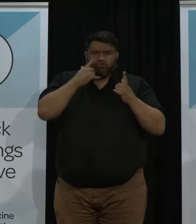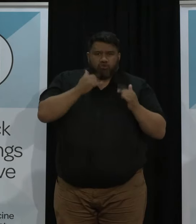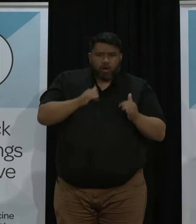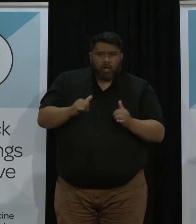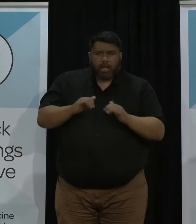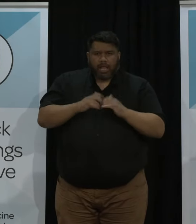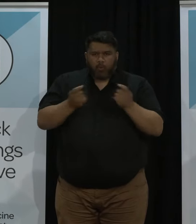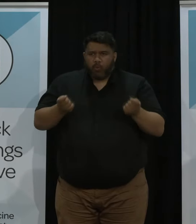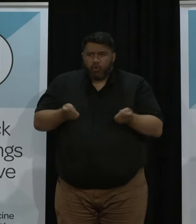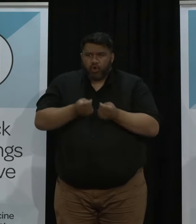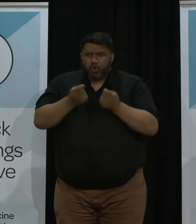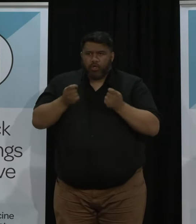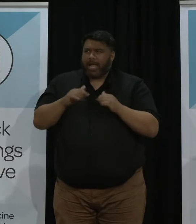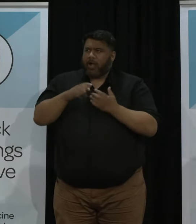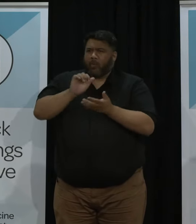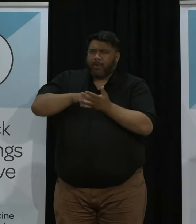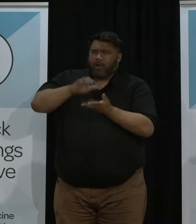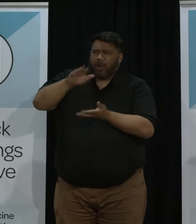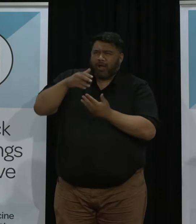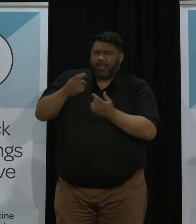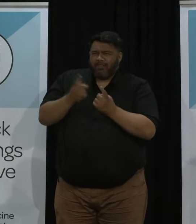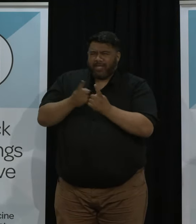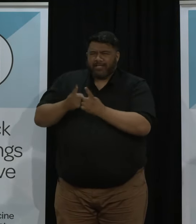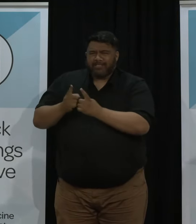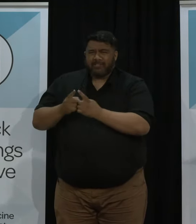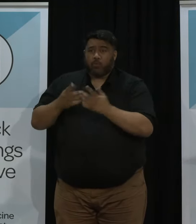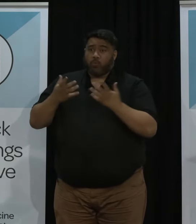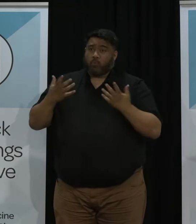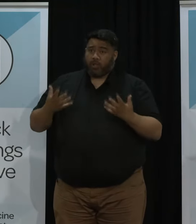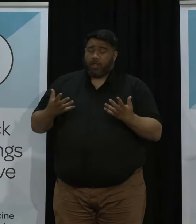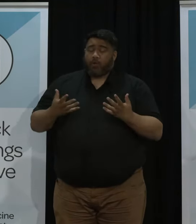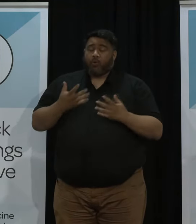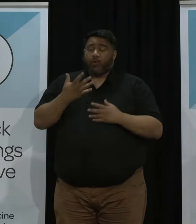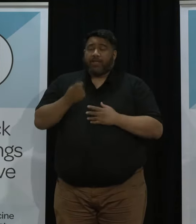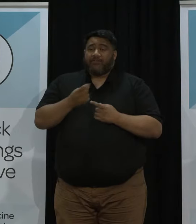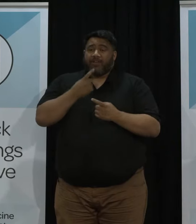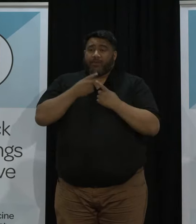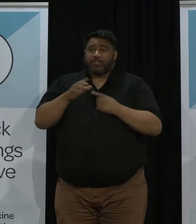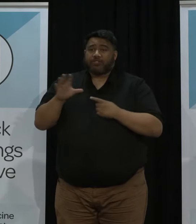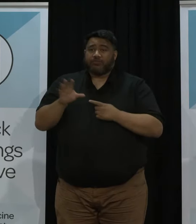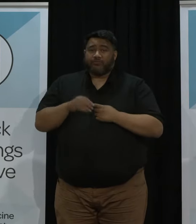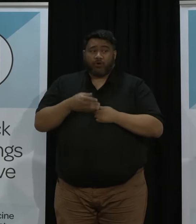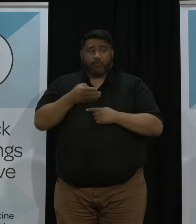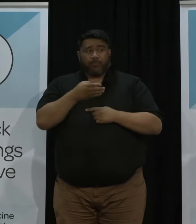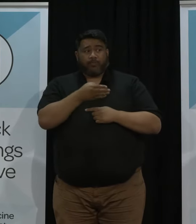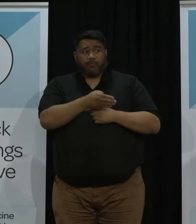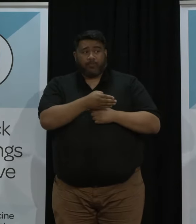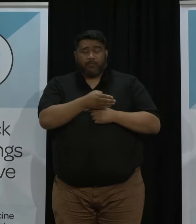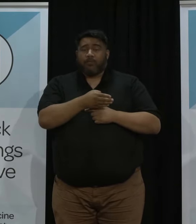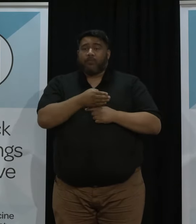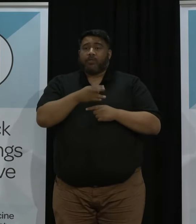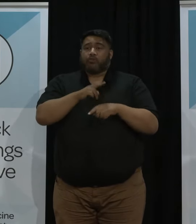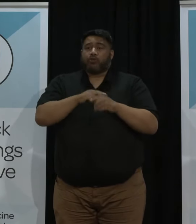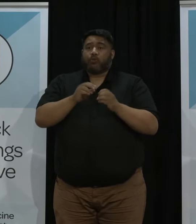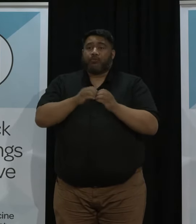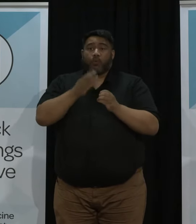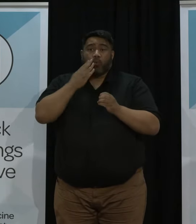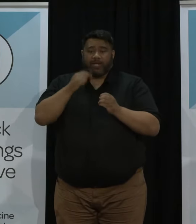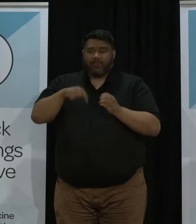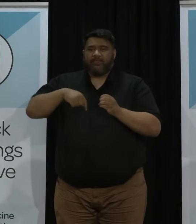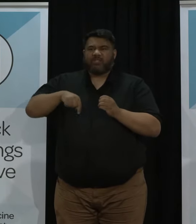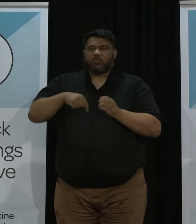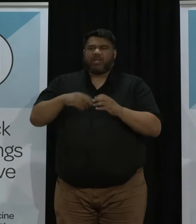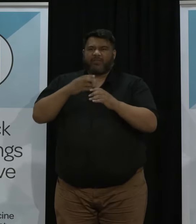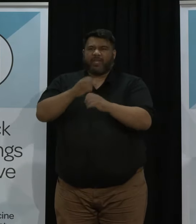so Dr. Bloomfield, Dr. Ian Town and Sarah Fit from Pharmac will be providing a briefing at the end of this week that will also be